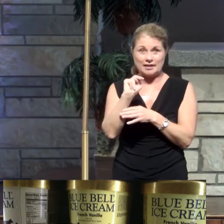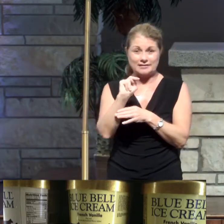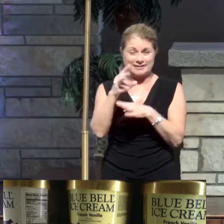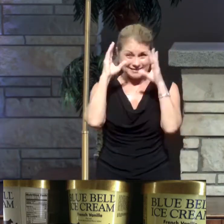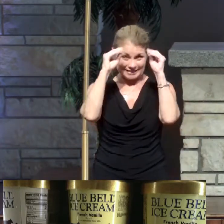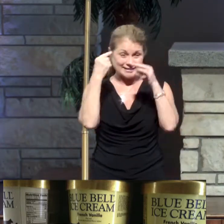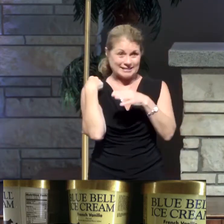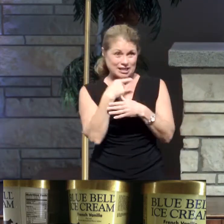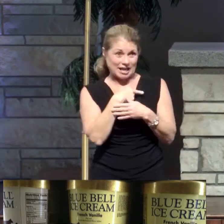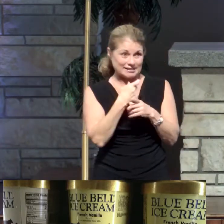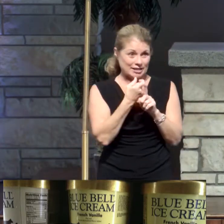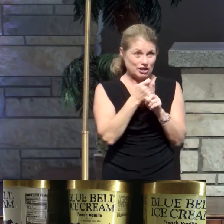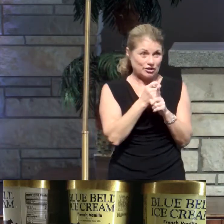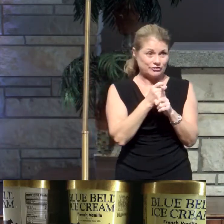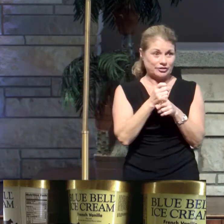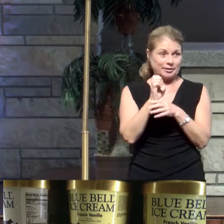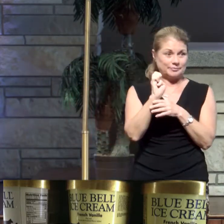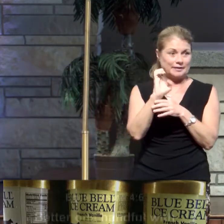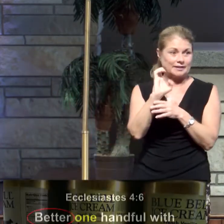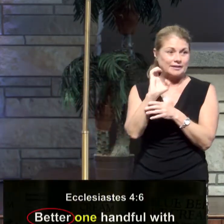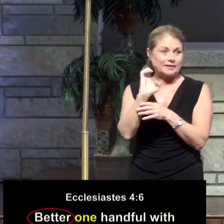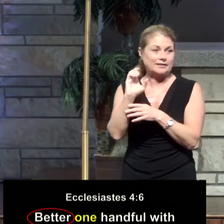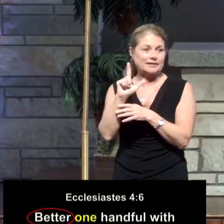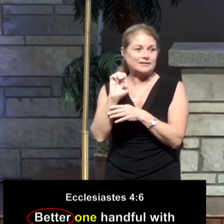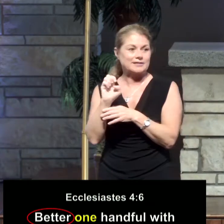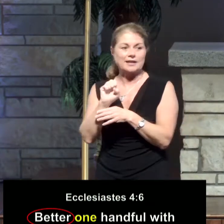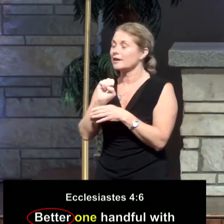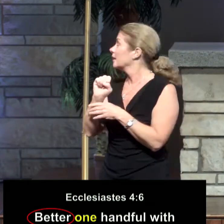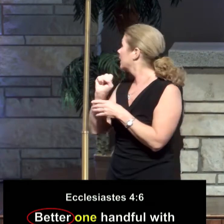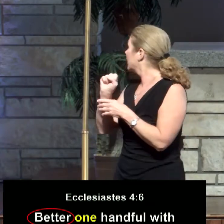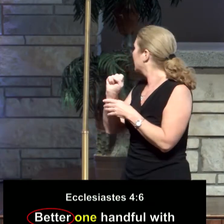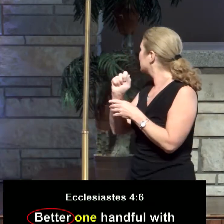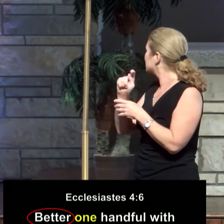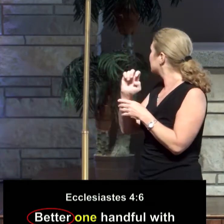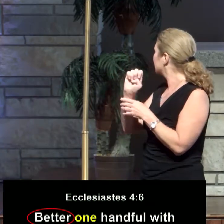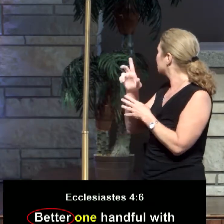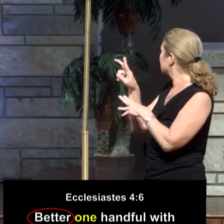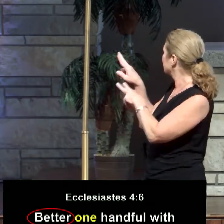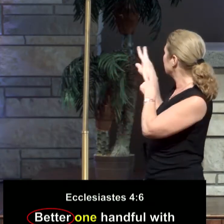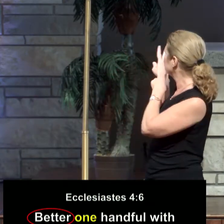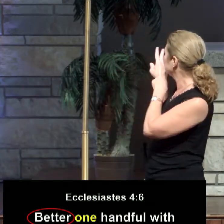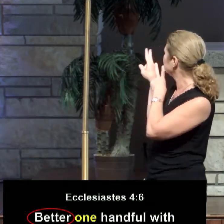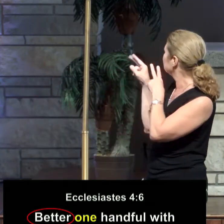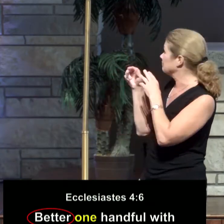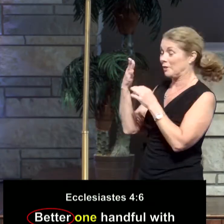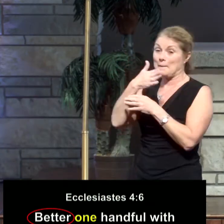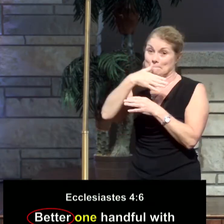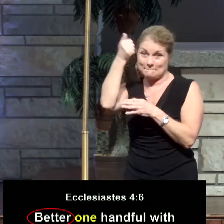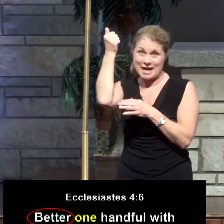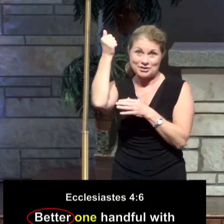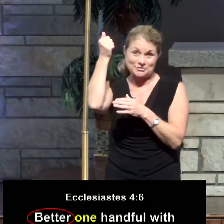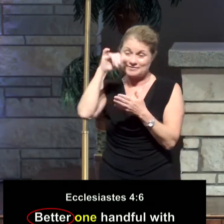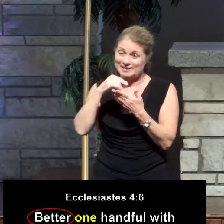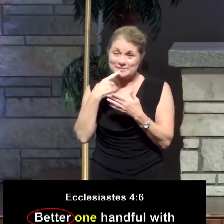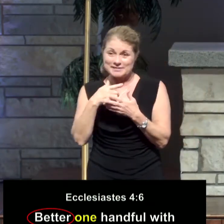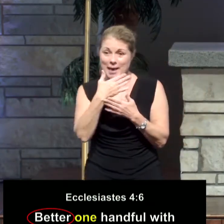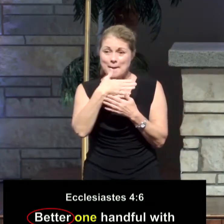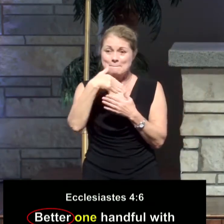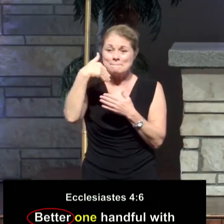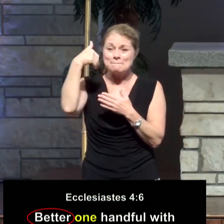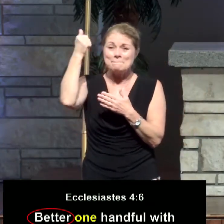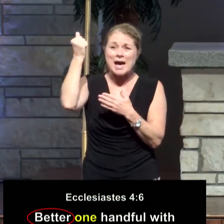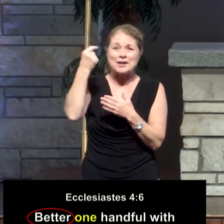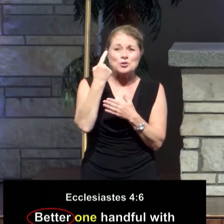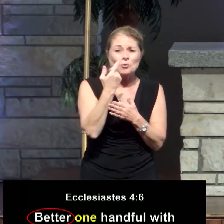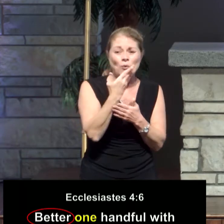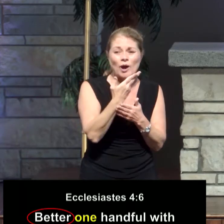From Ecclesiastes chapter 4, verse 6. Better is what Solomon says. Better is